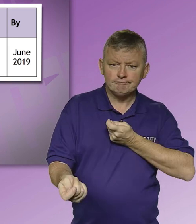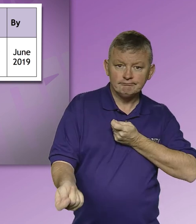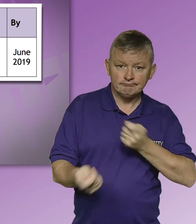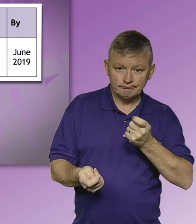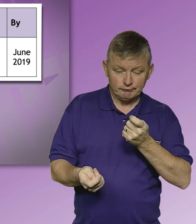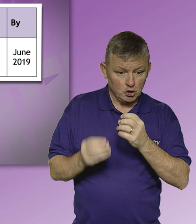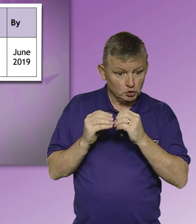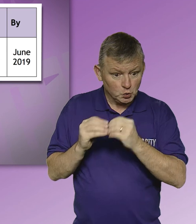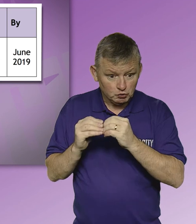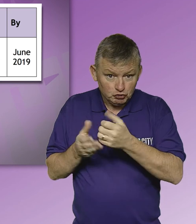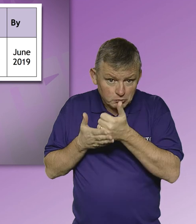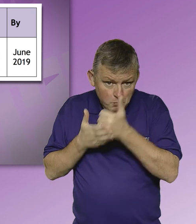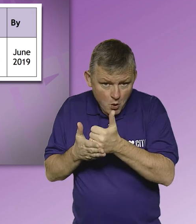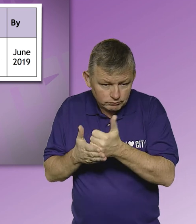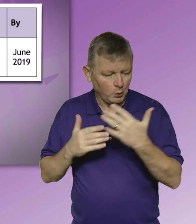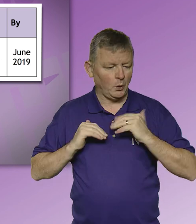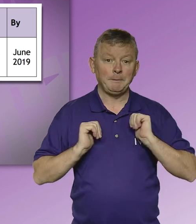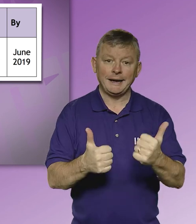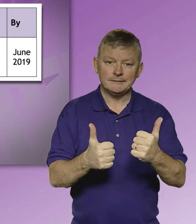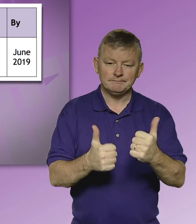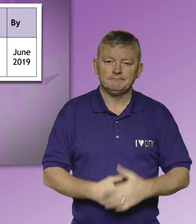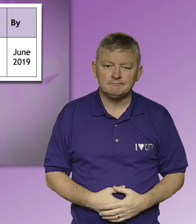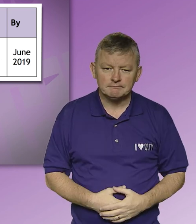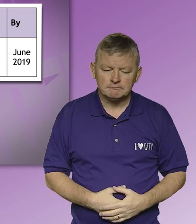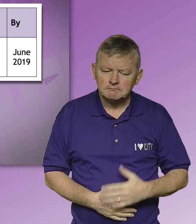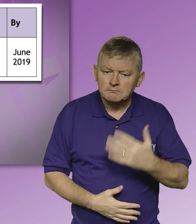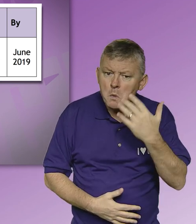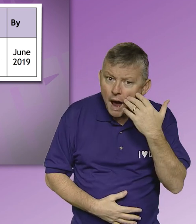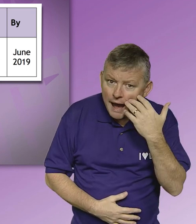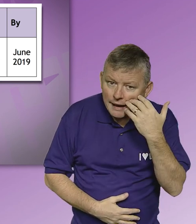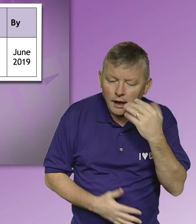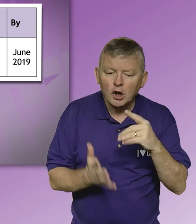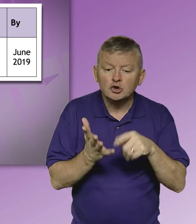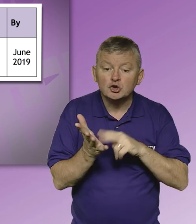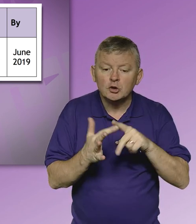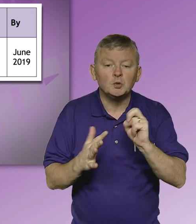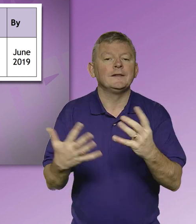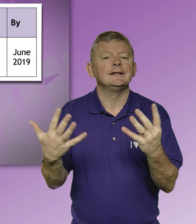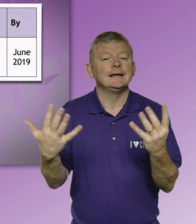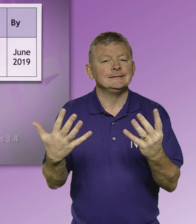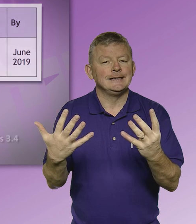students Student support and wellbeing Student June 2019